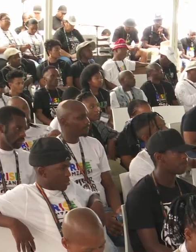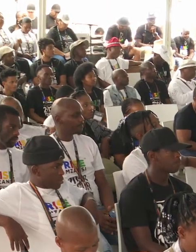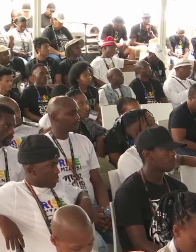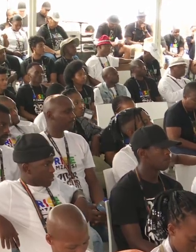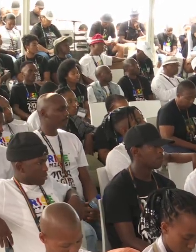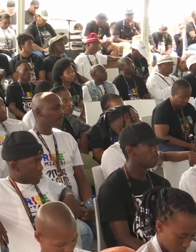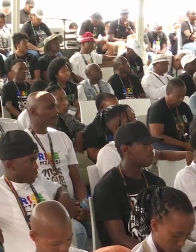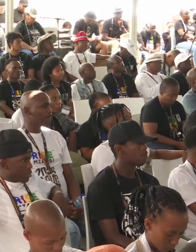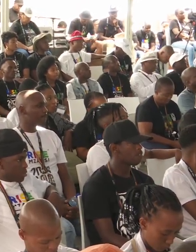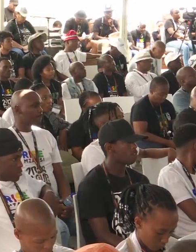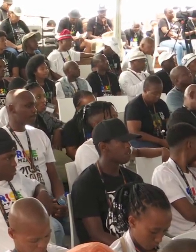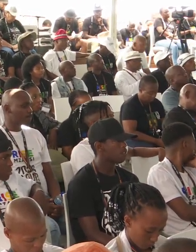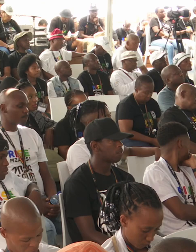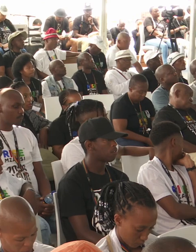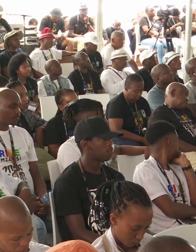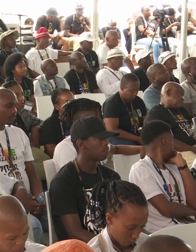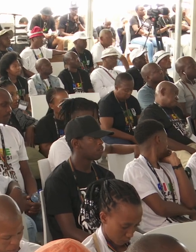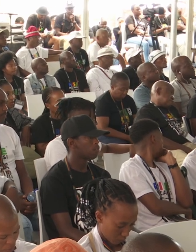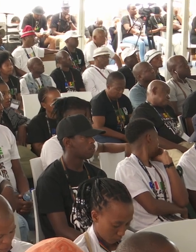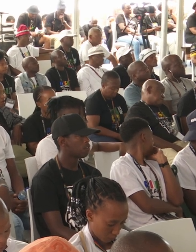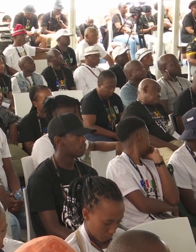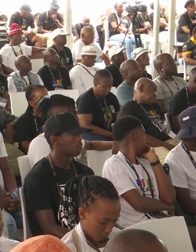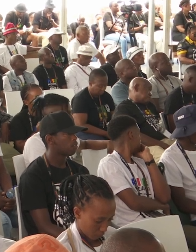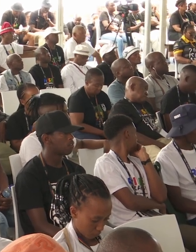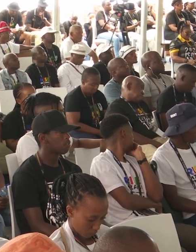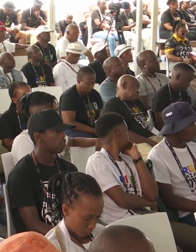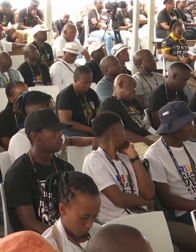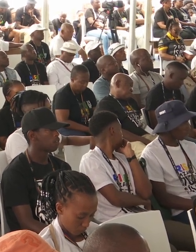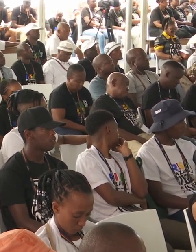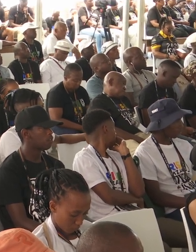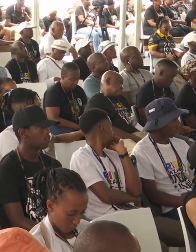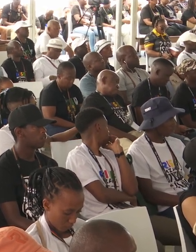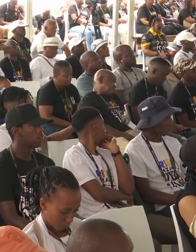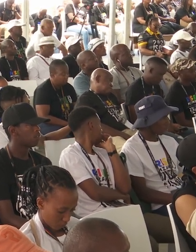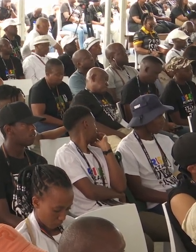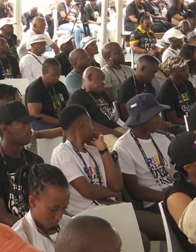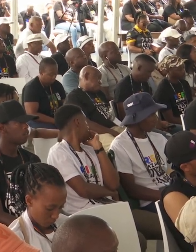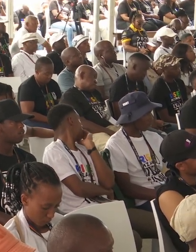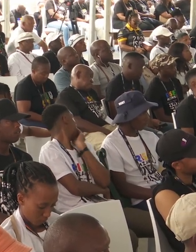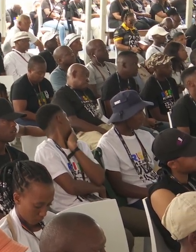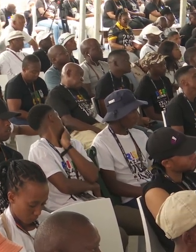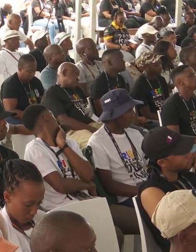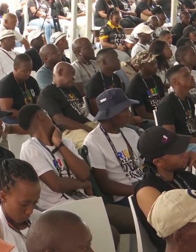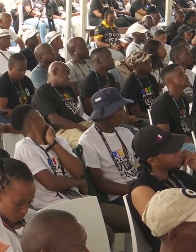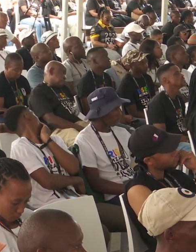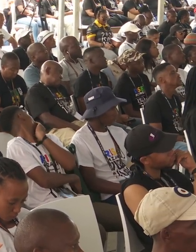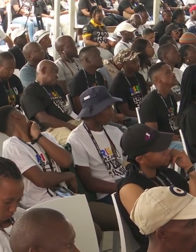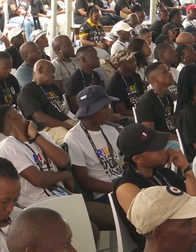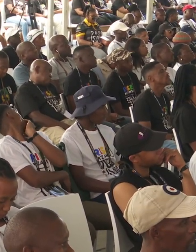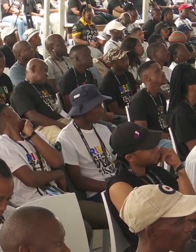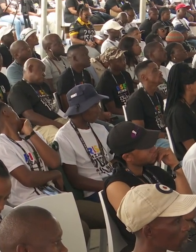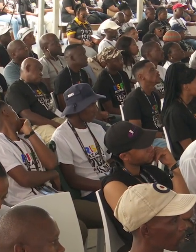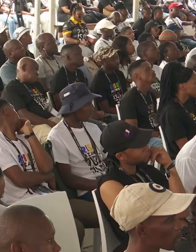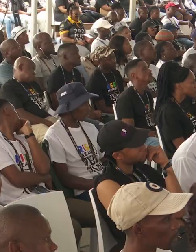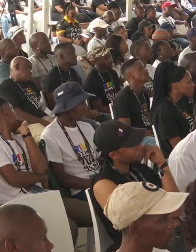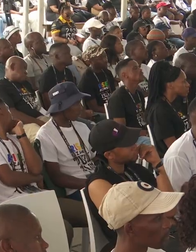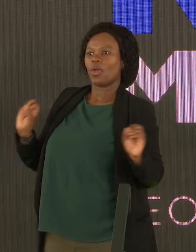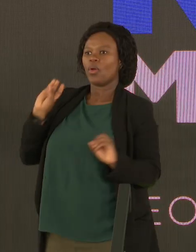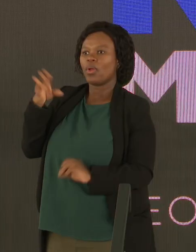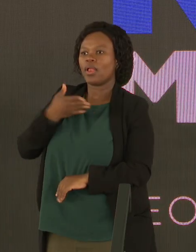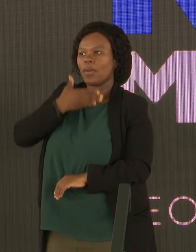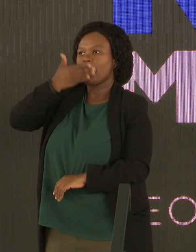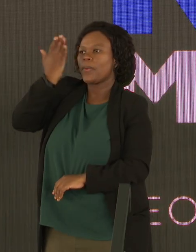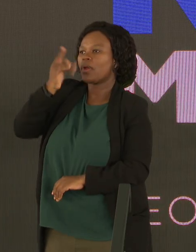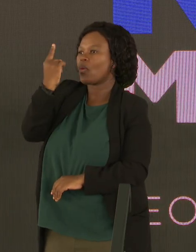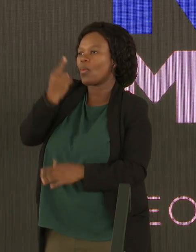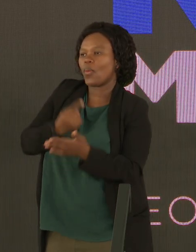Because, obviously, I wouldn't want to go work if I know I'm just going to earn 2,000 rand, and then, like, what's that? That's going to finish in a matter of a